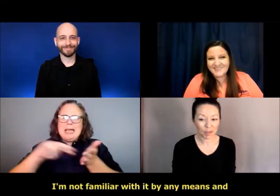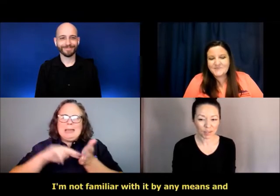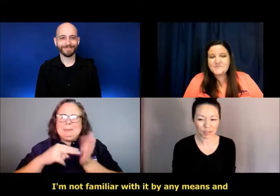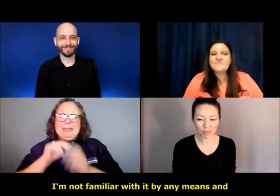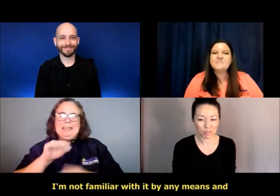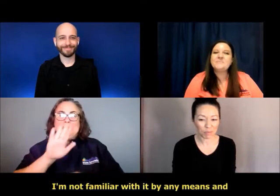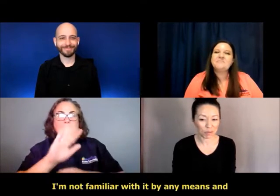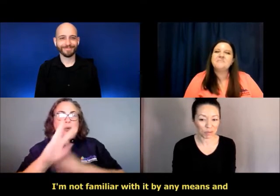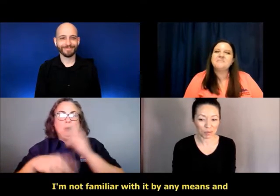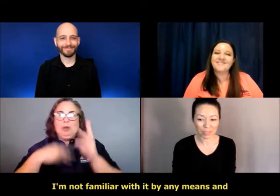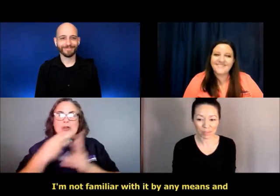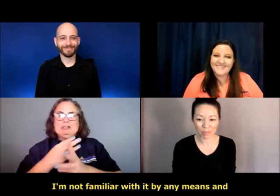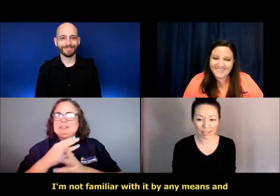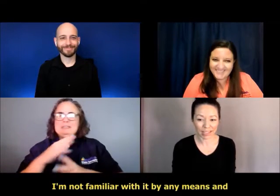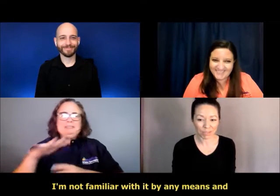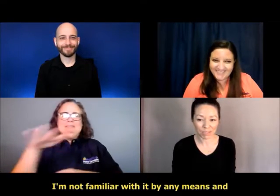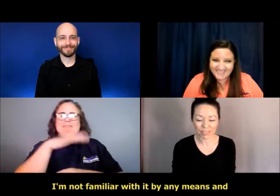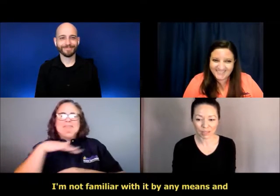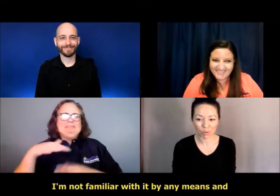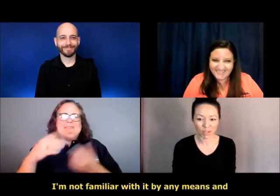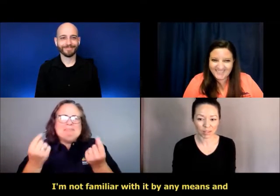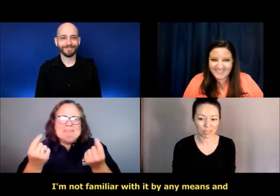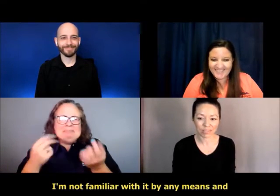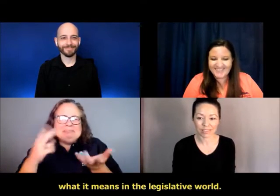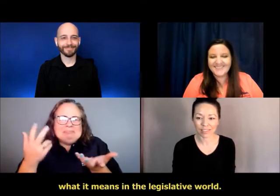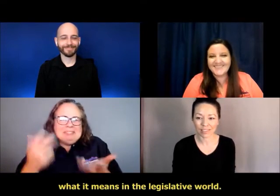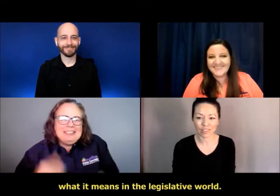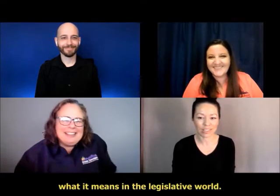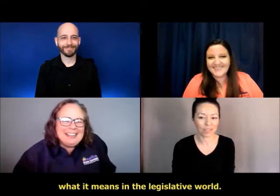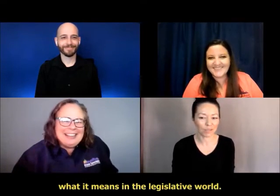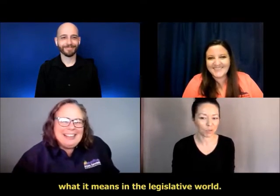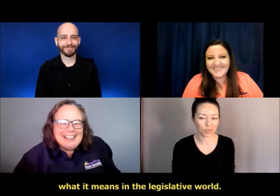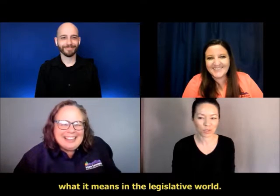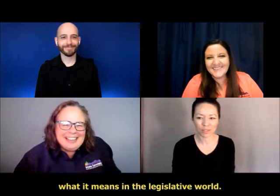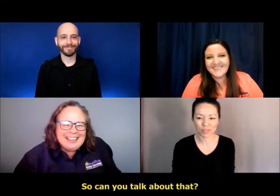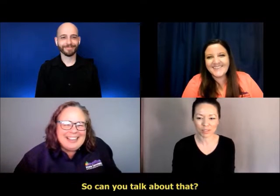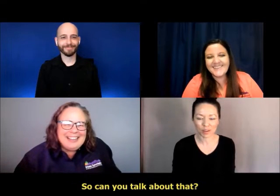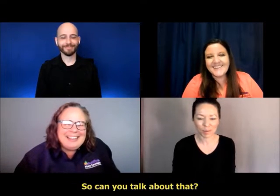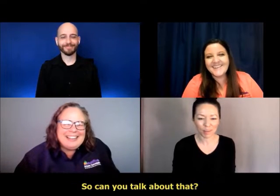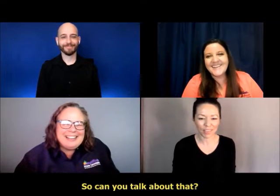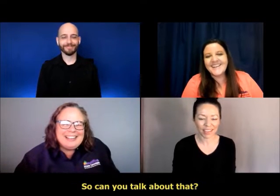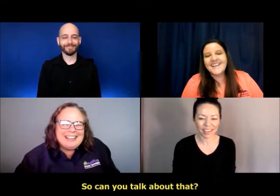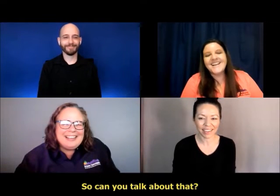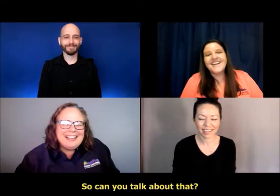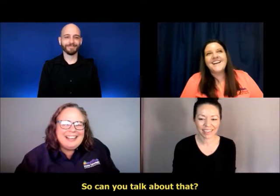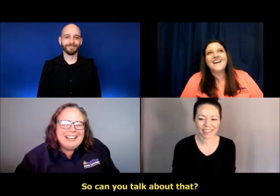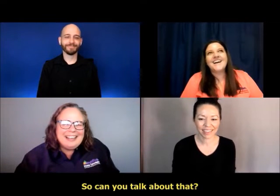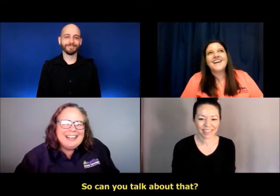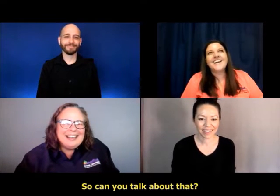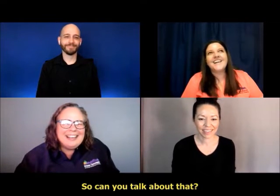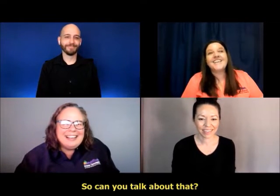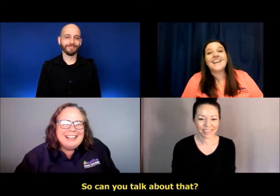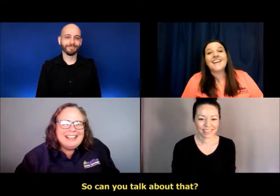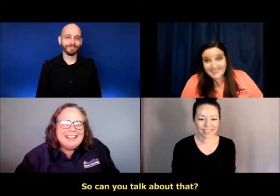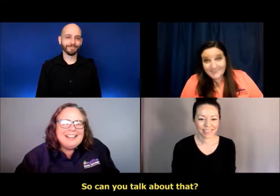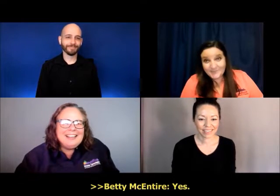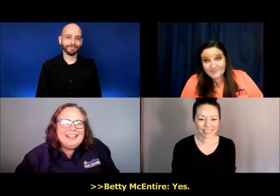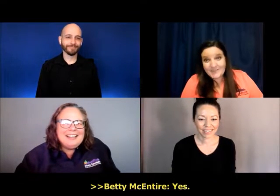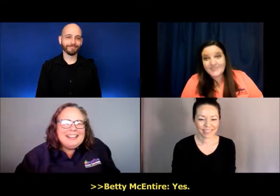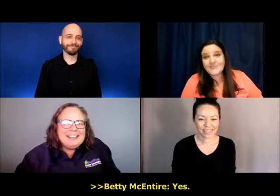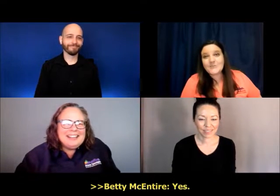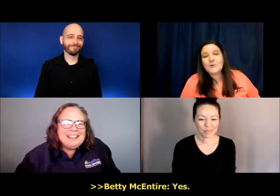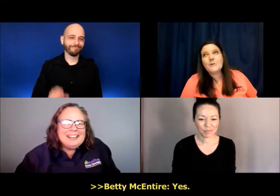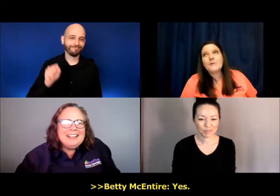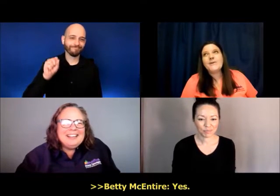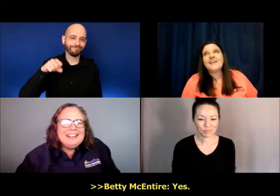I'm not familiar with it by any means and what it means in the legislative world. So can you talk about that? Yes. Yes.